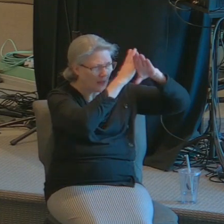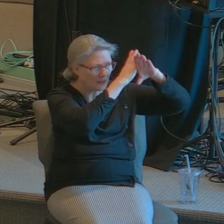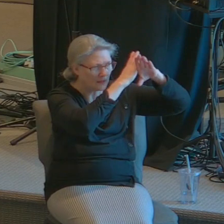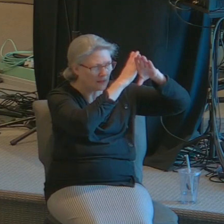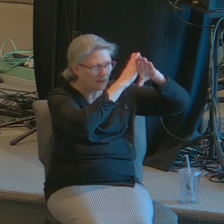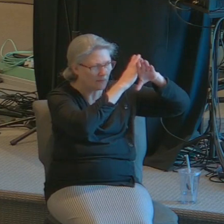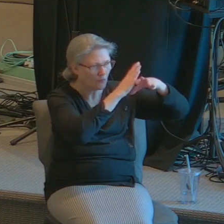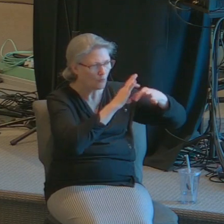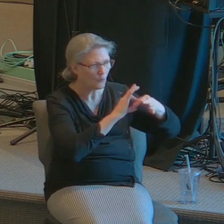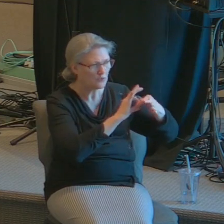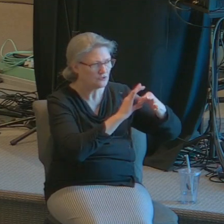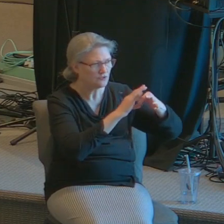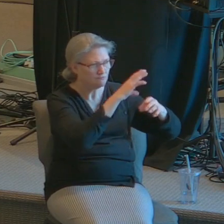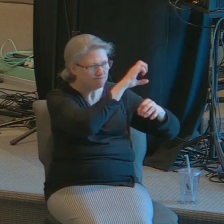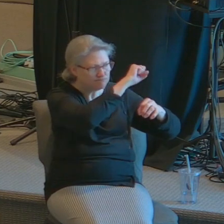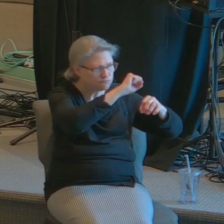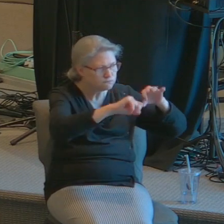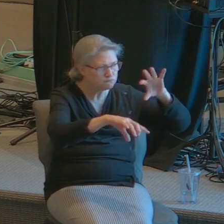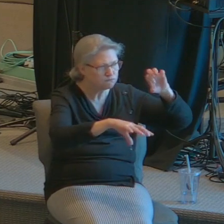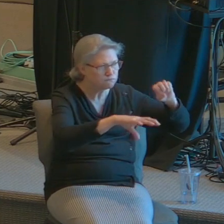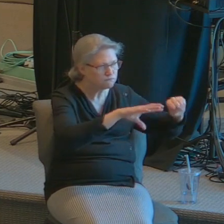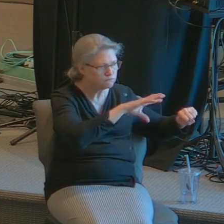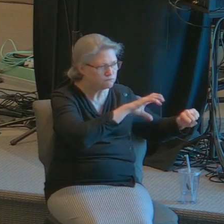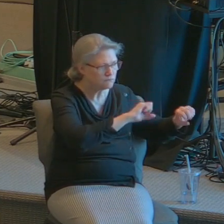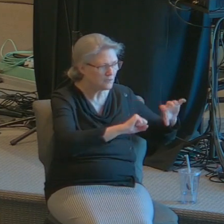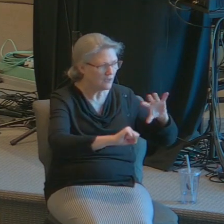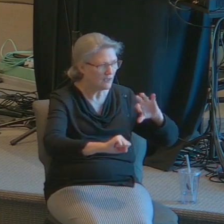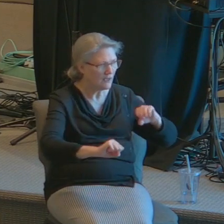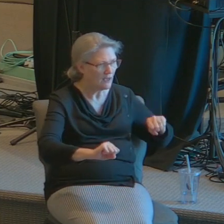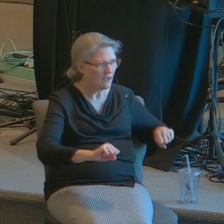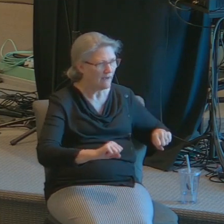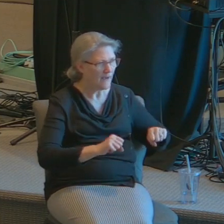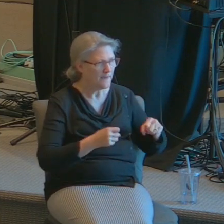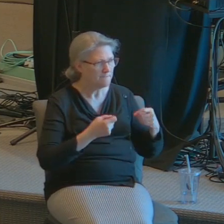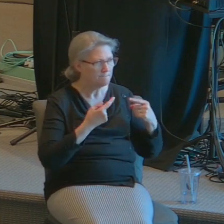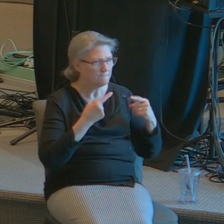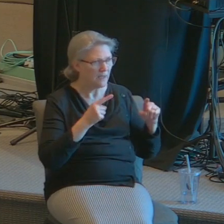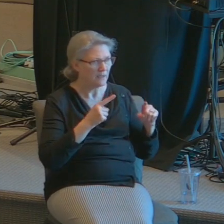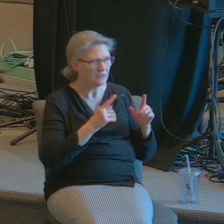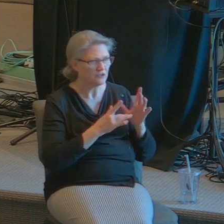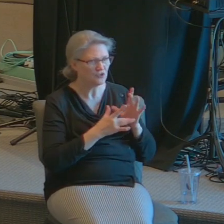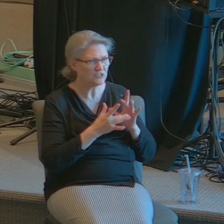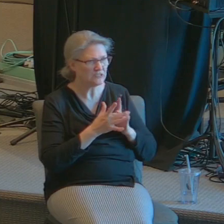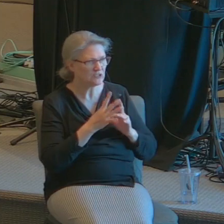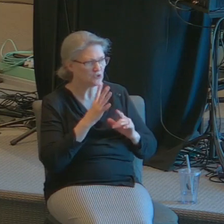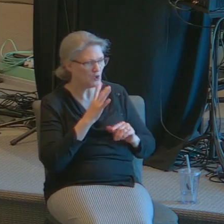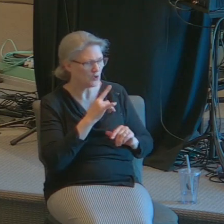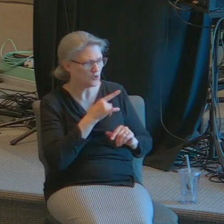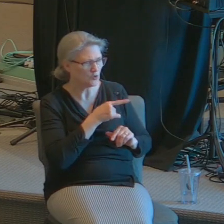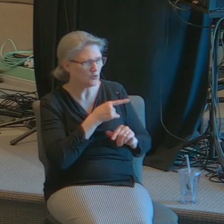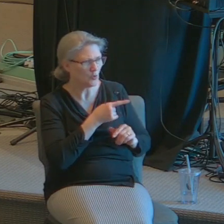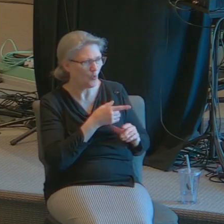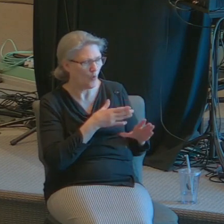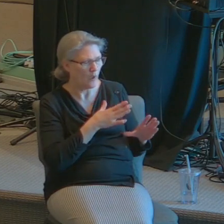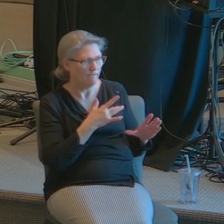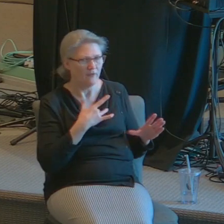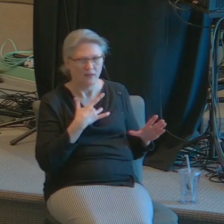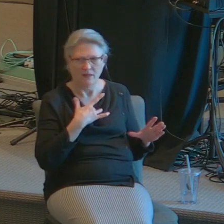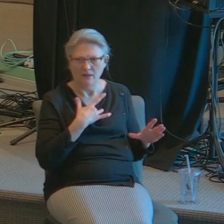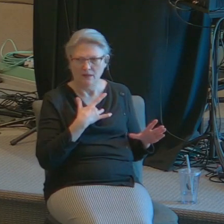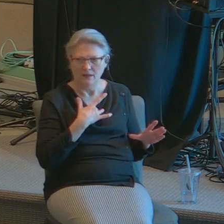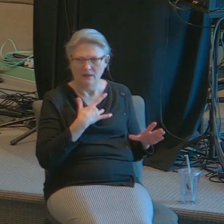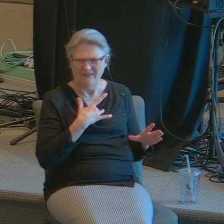and the first thing that you know he had spoken to her in a way that she felt